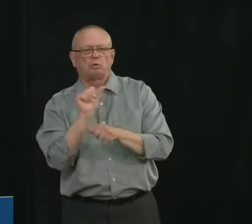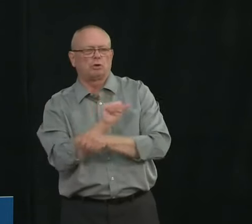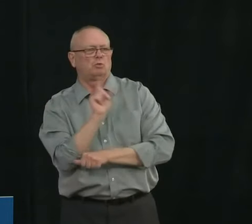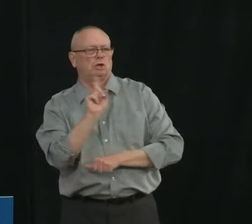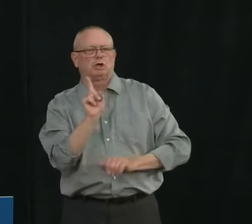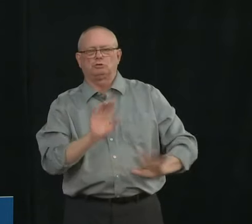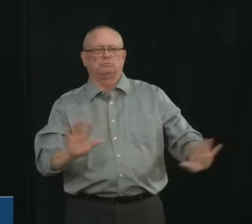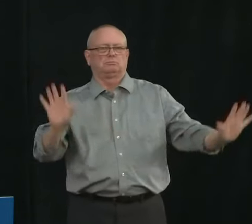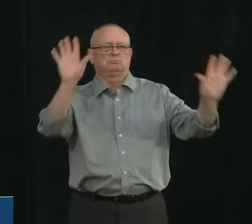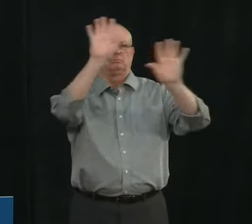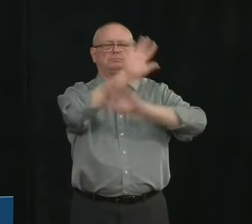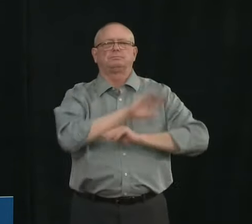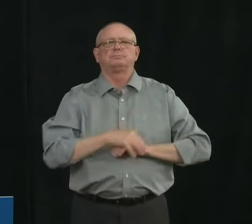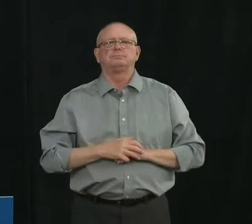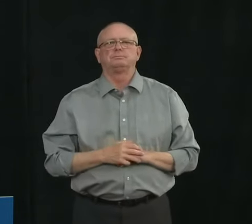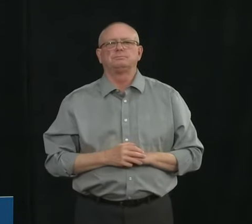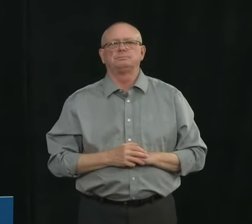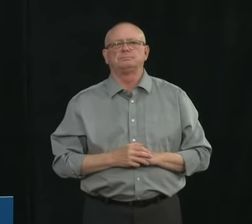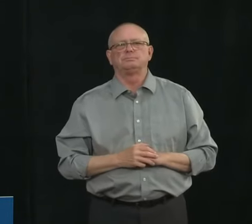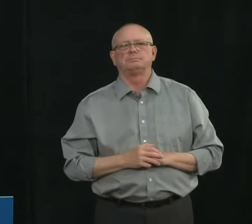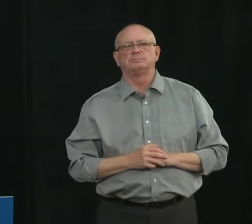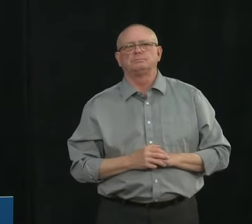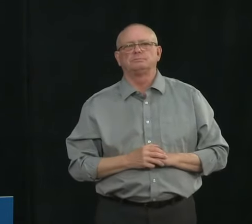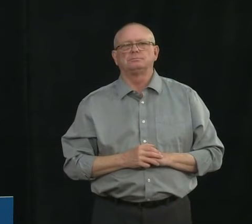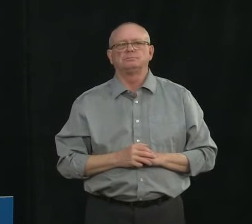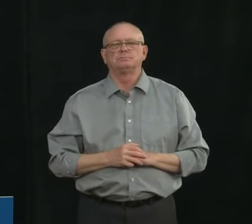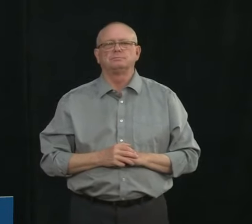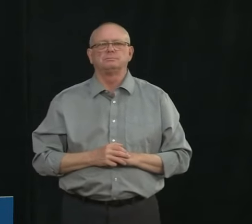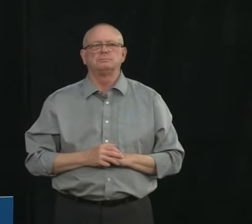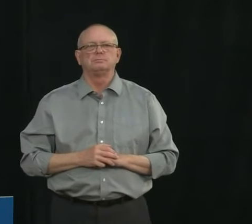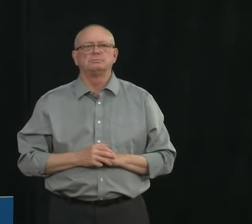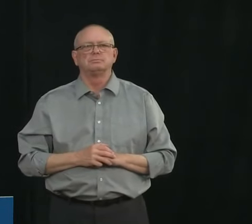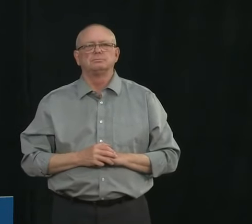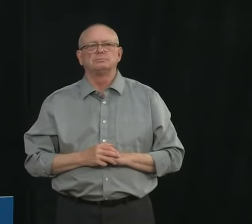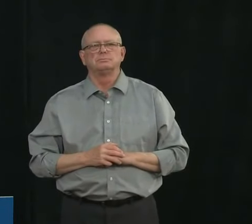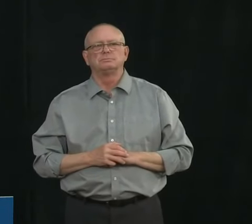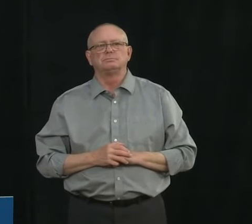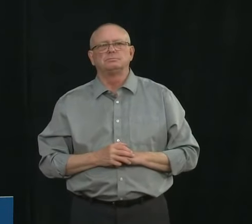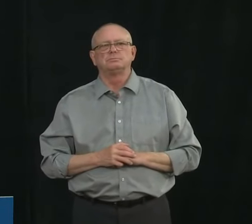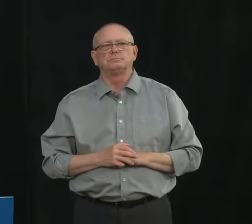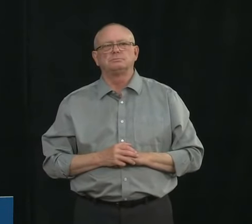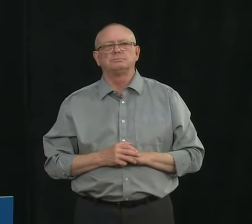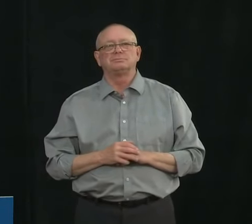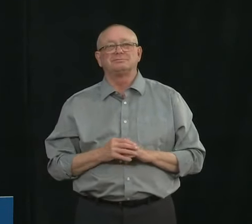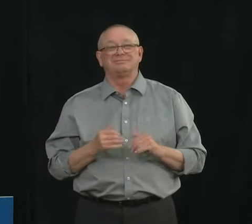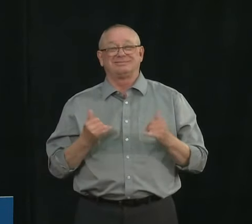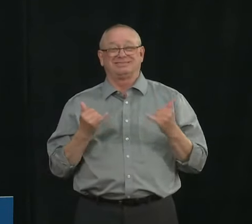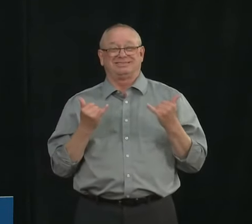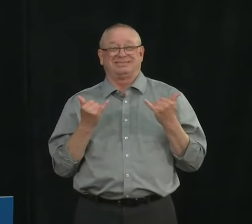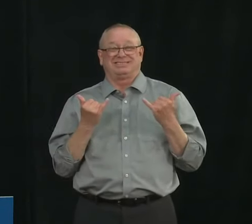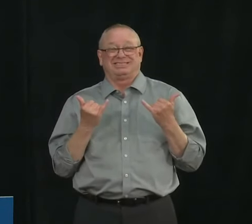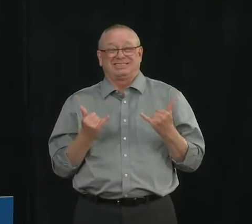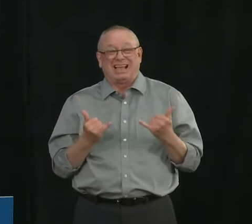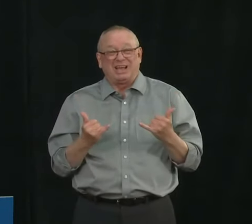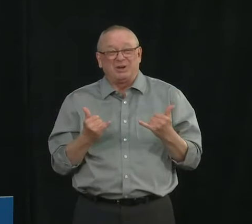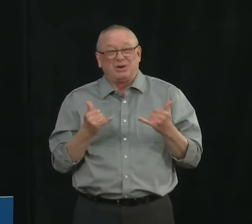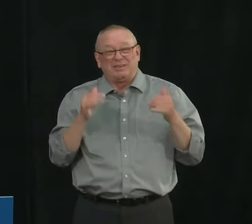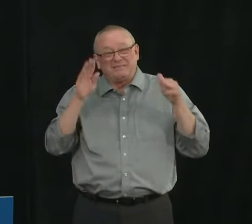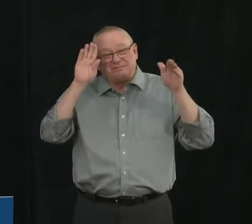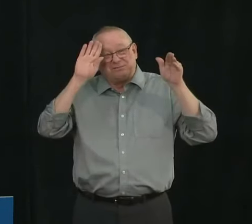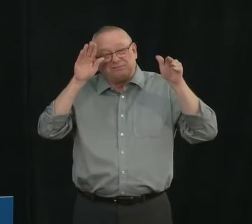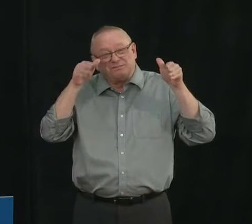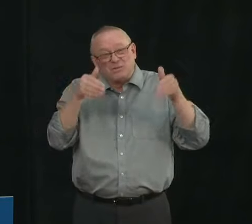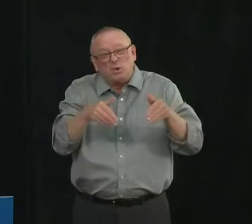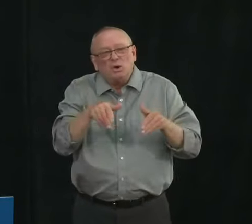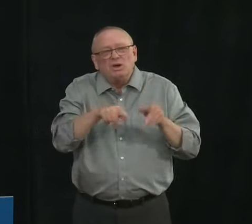testing or our previous testing framework was focused on those who are at highest risk of exposure and this current testing framework again is